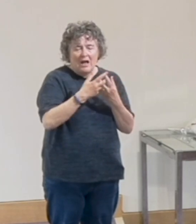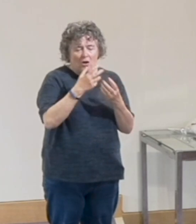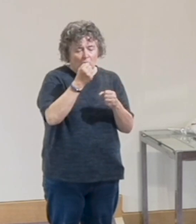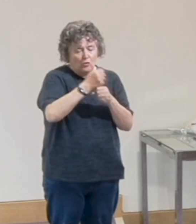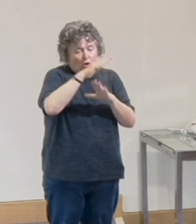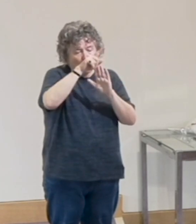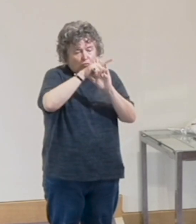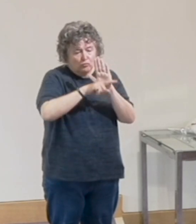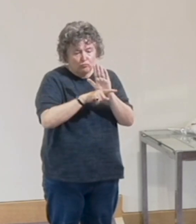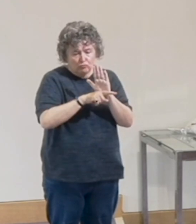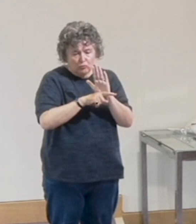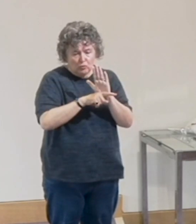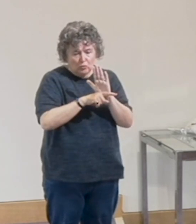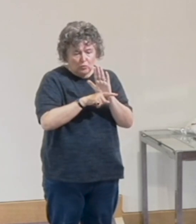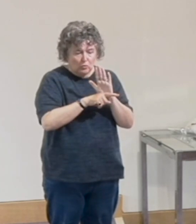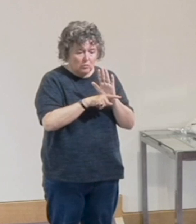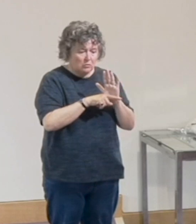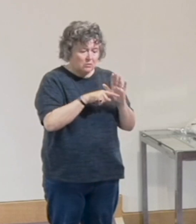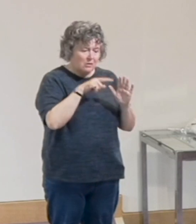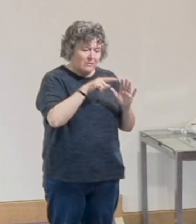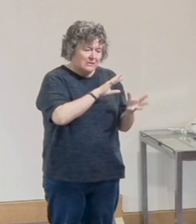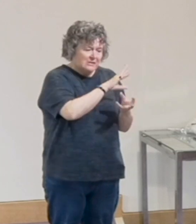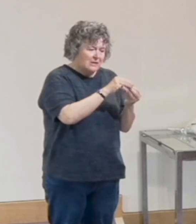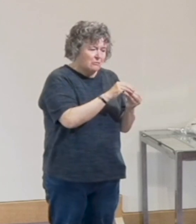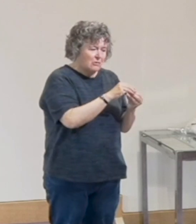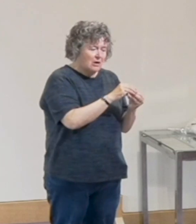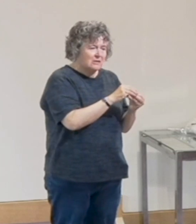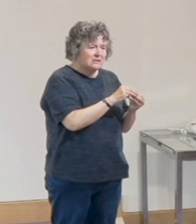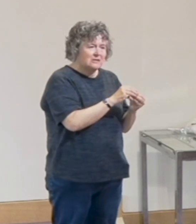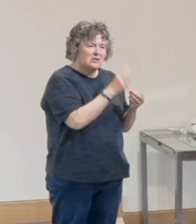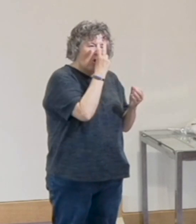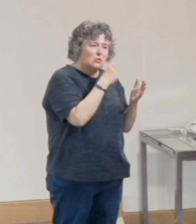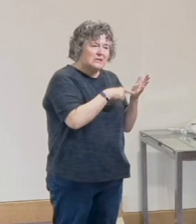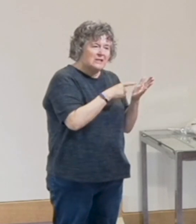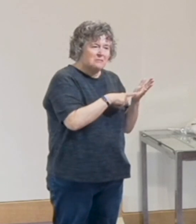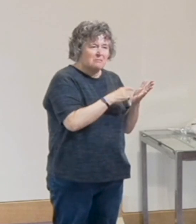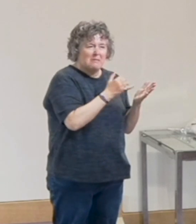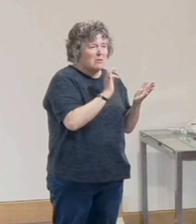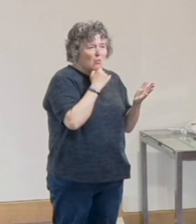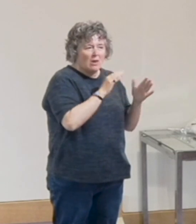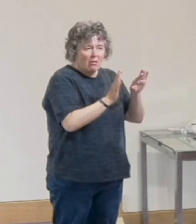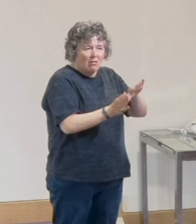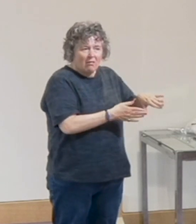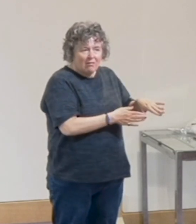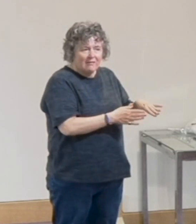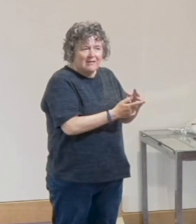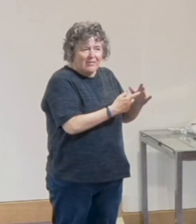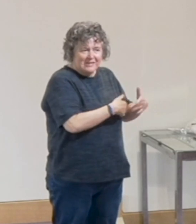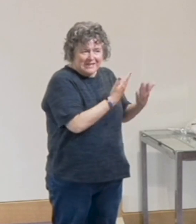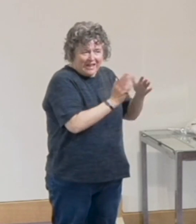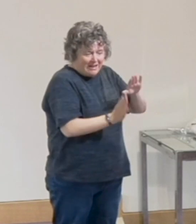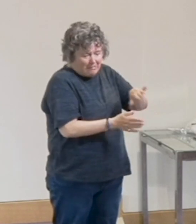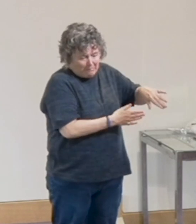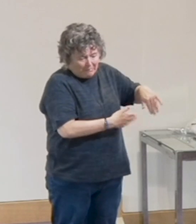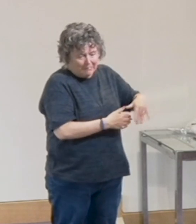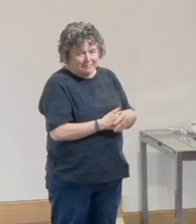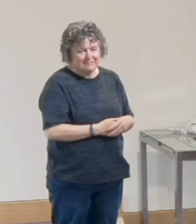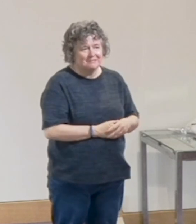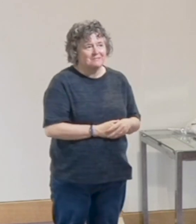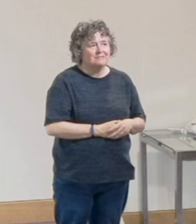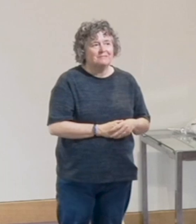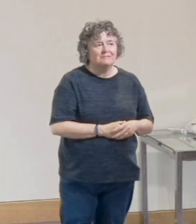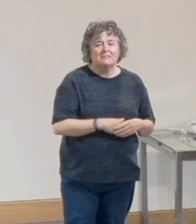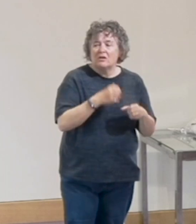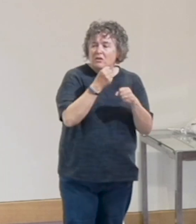We might just skip over that. But for now, let's just concentrate on what we're going to look at as this thing known as the